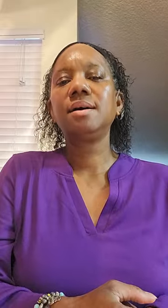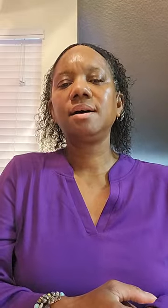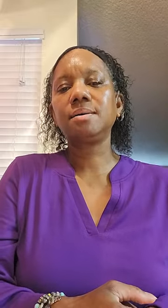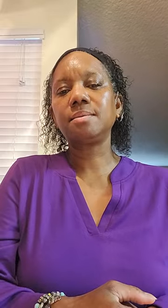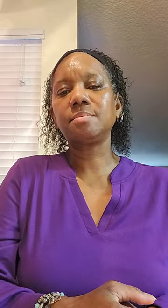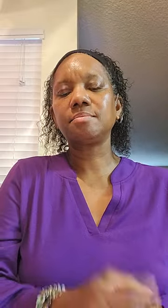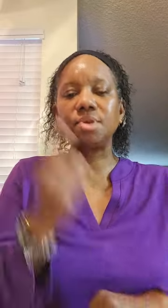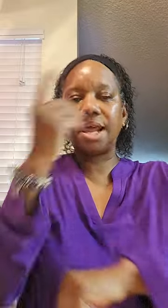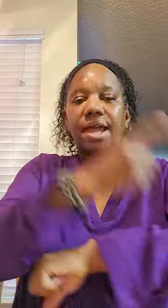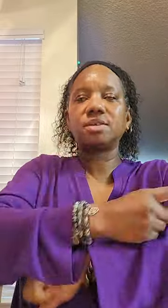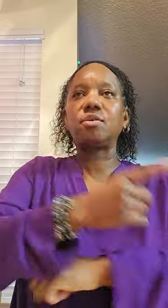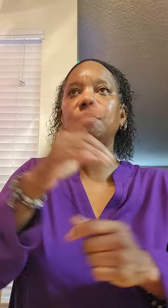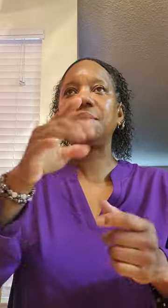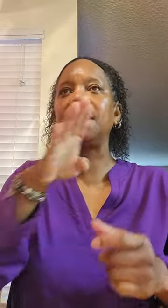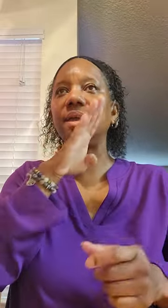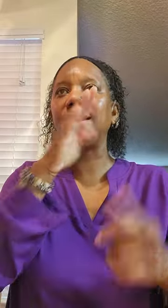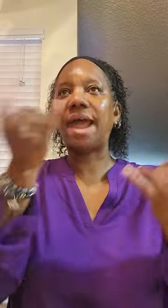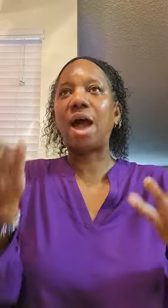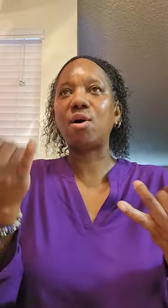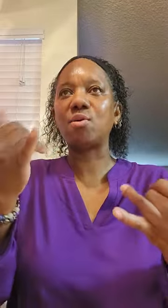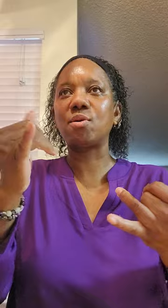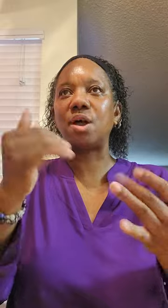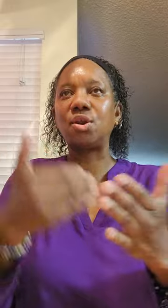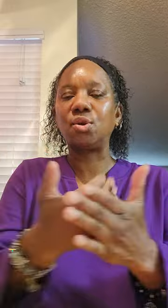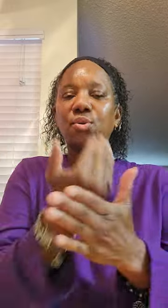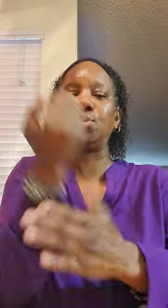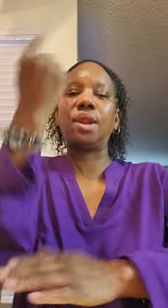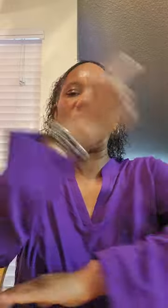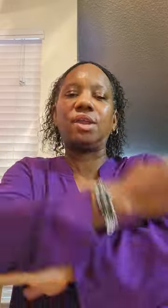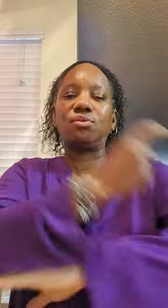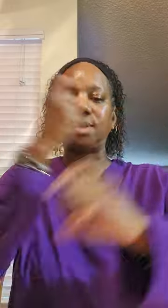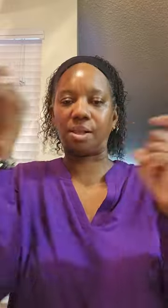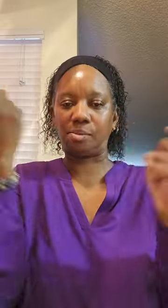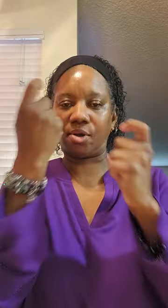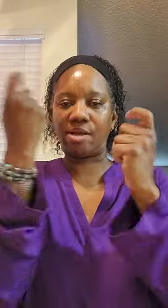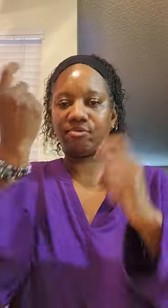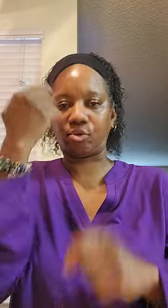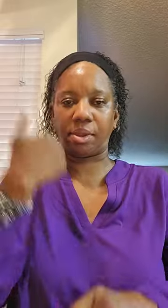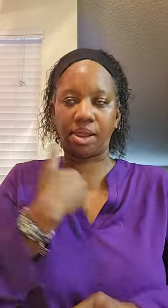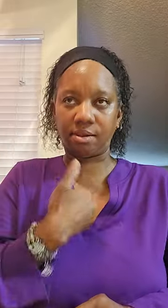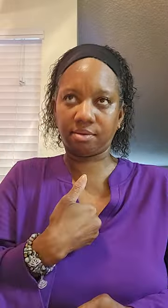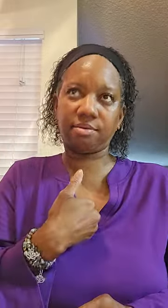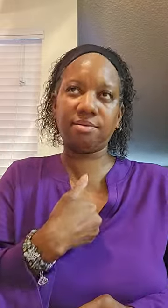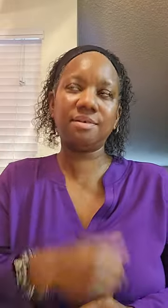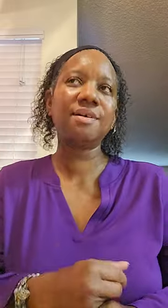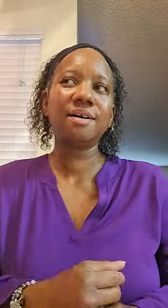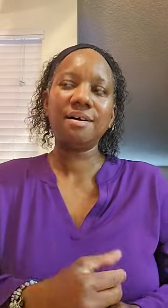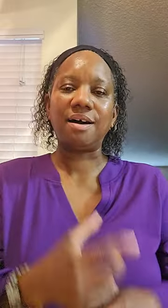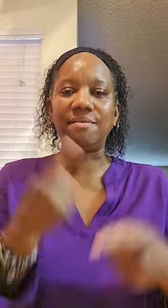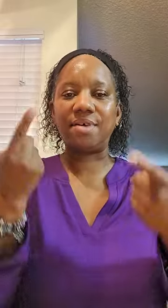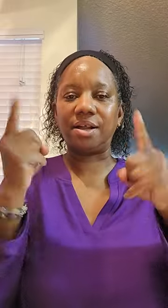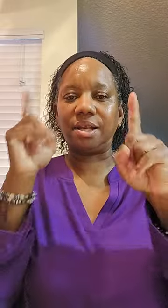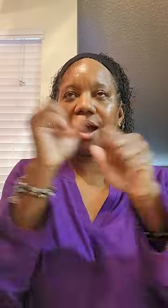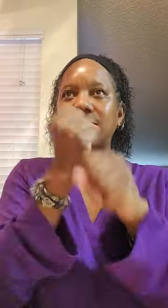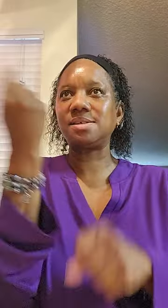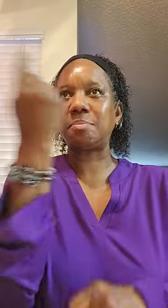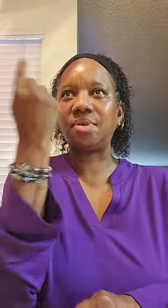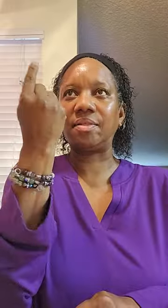Today is going to be now a new day to celebrate for me. I finally got something